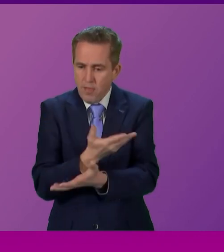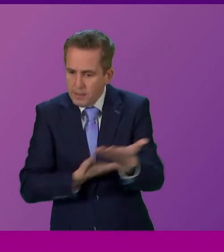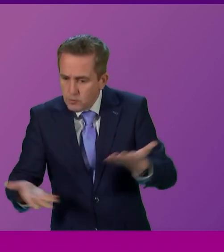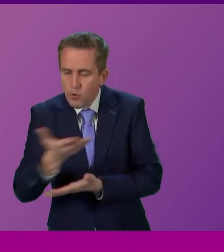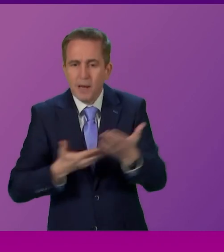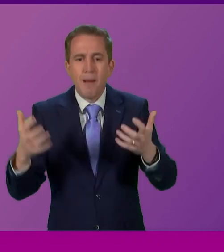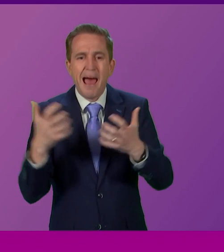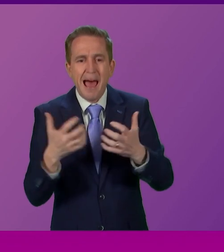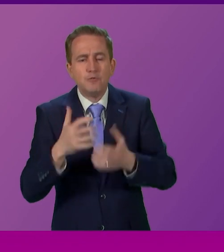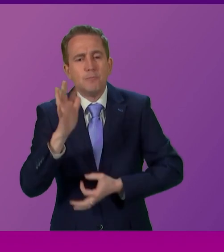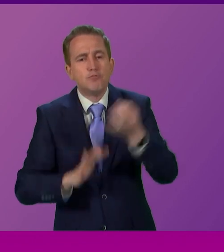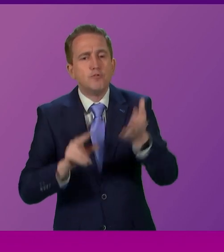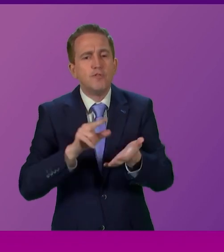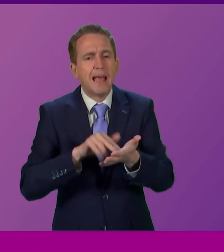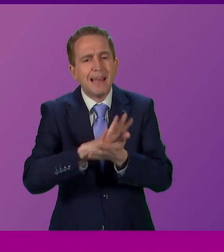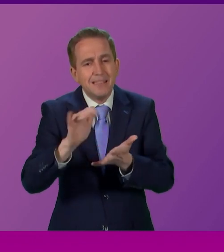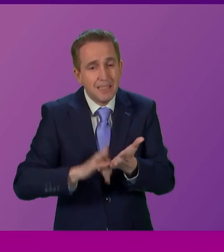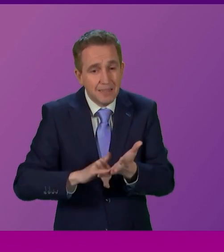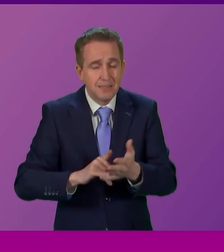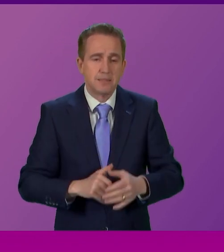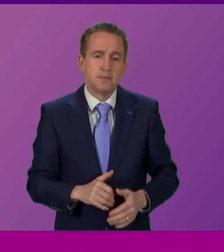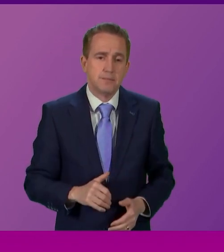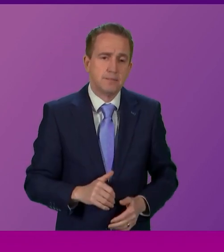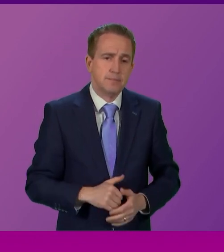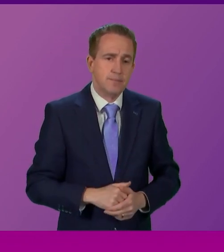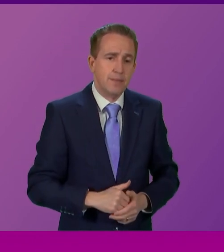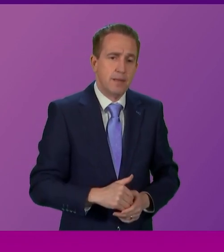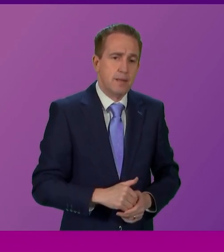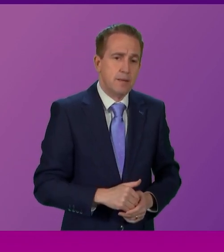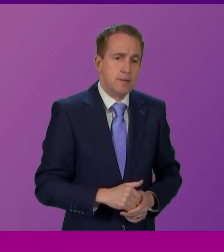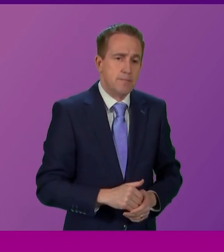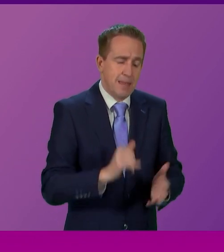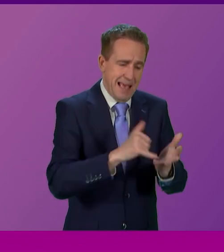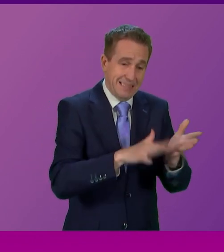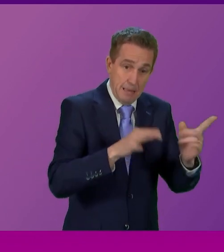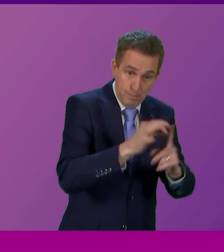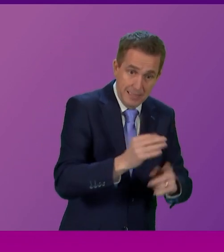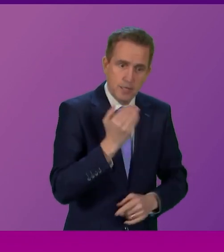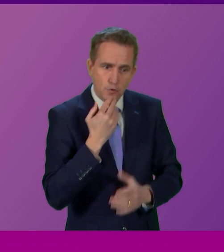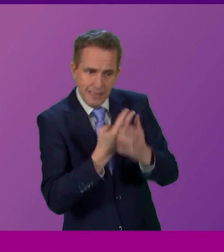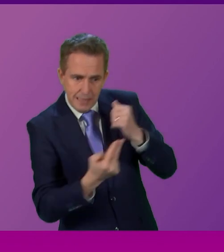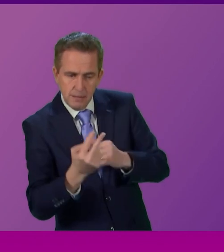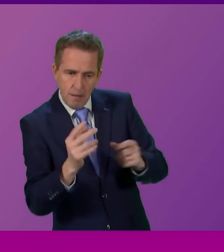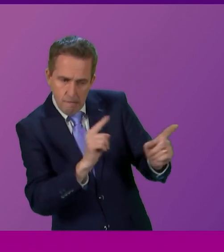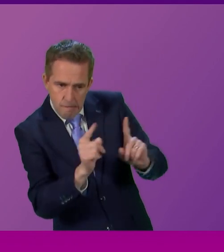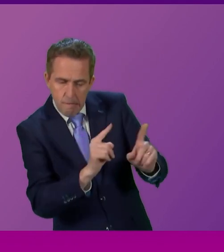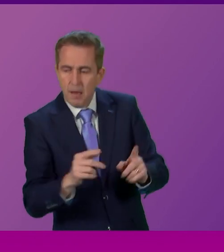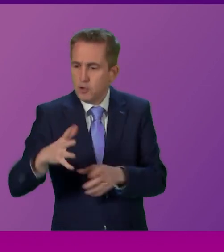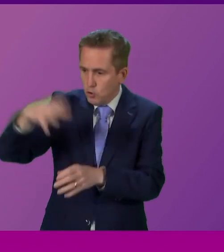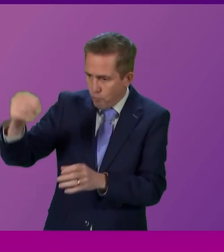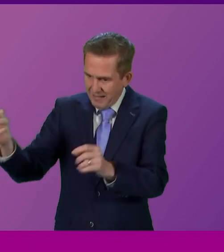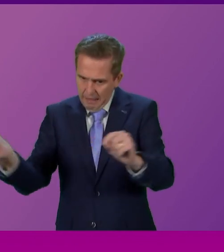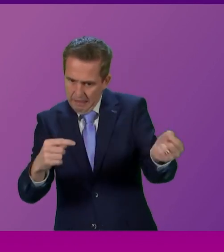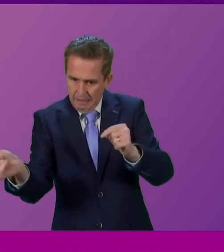something about it. Two parties who are locked in a co-dependent relationship of grudge and grievance.